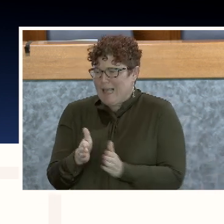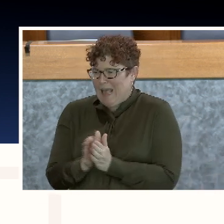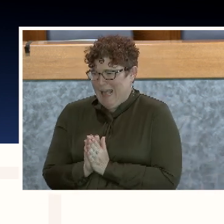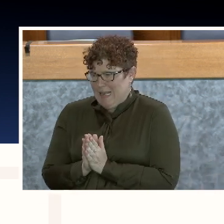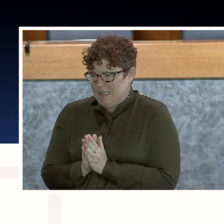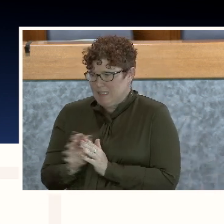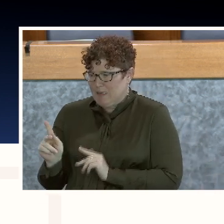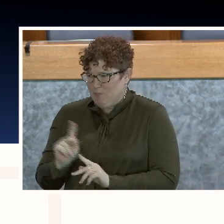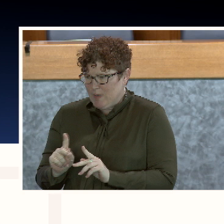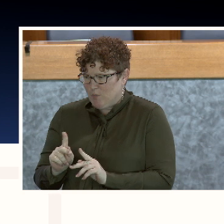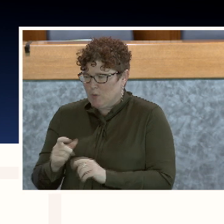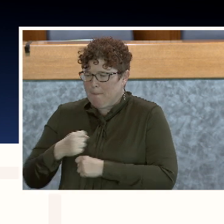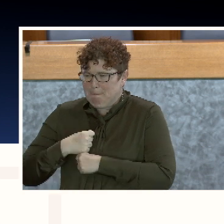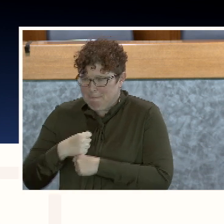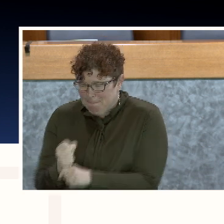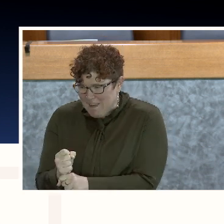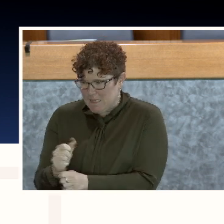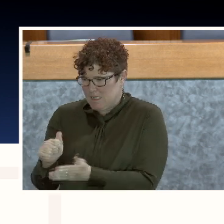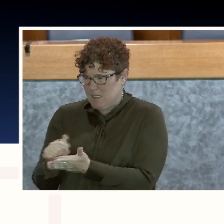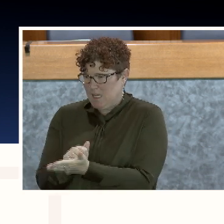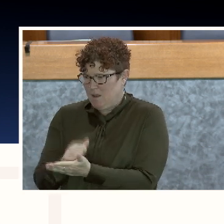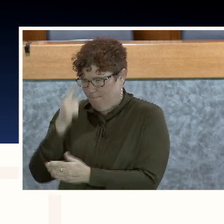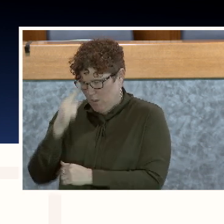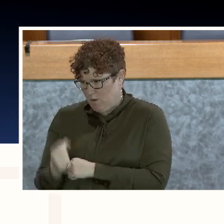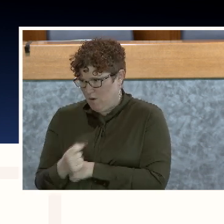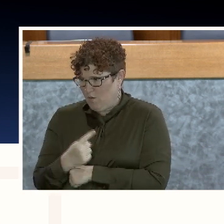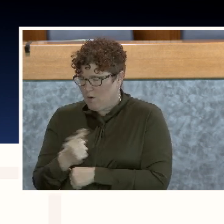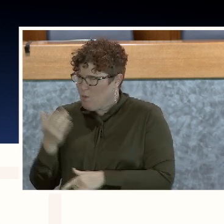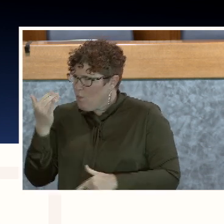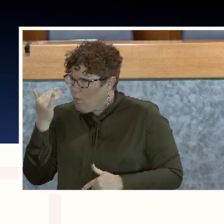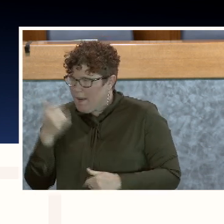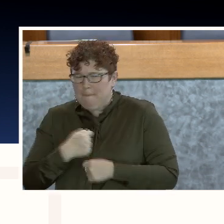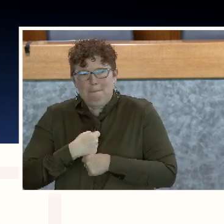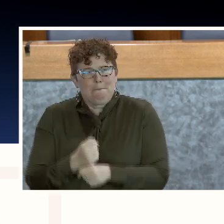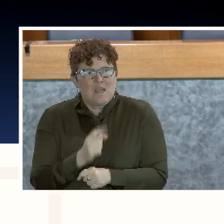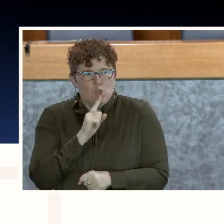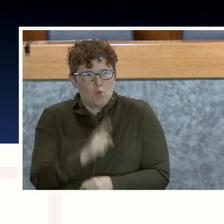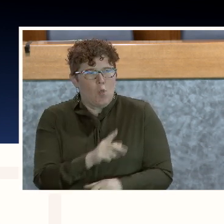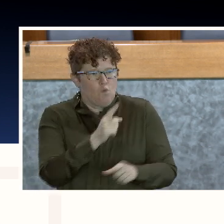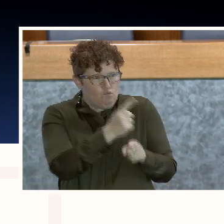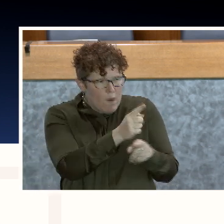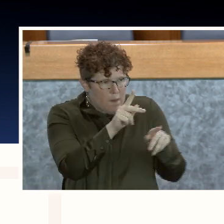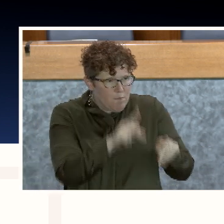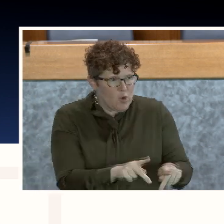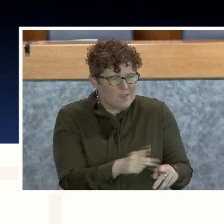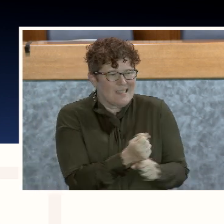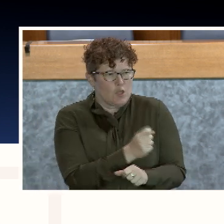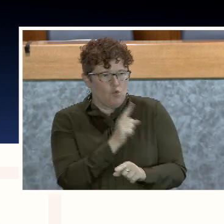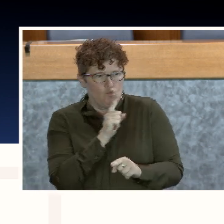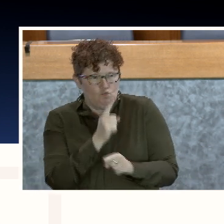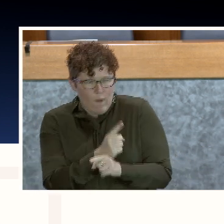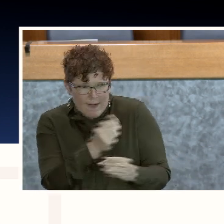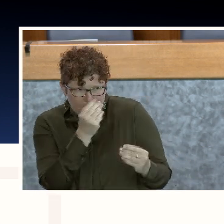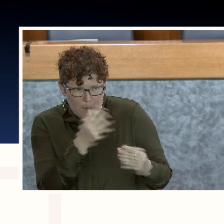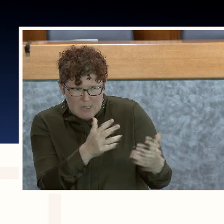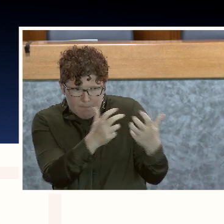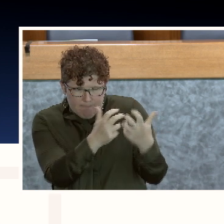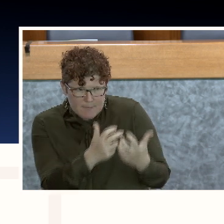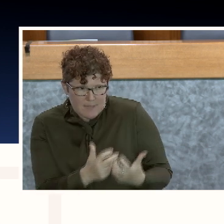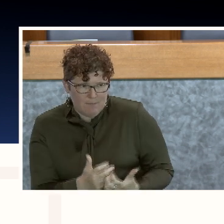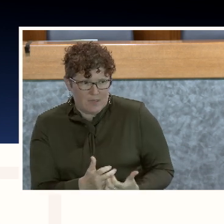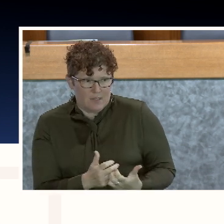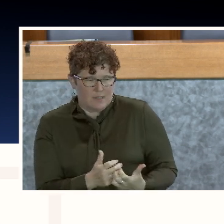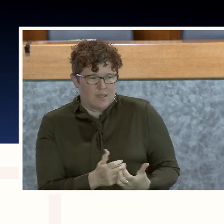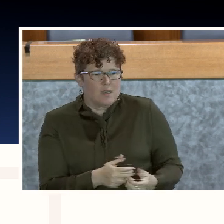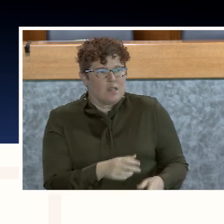account to be notified. The reason for that is we want to make sure that we're getting the right people the right information. A respondent in a protective order does not need to